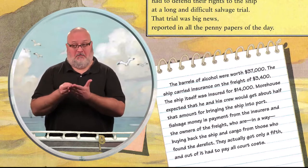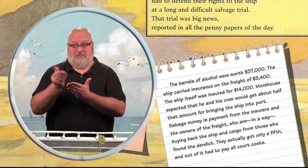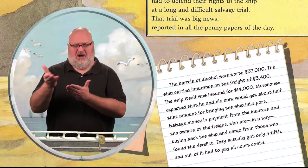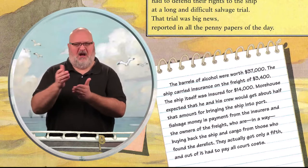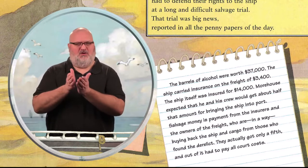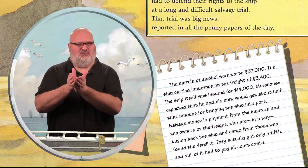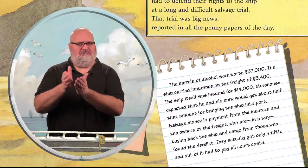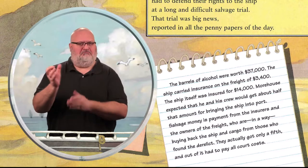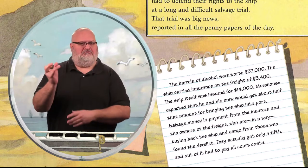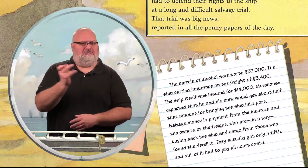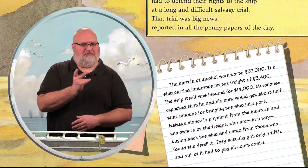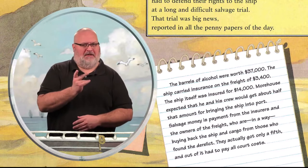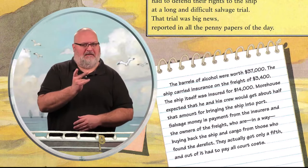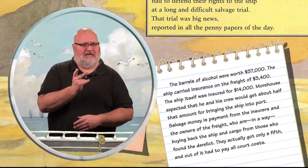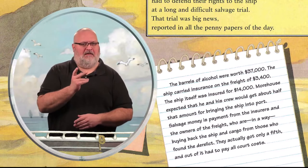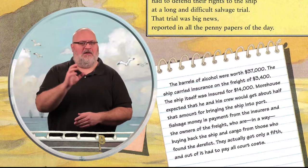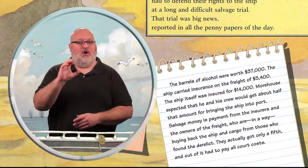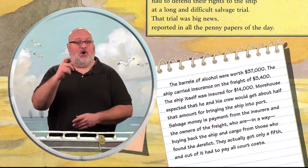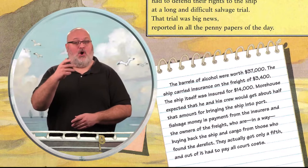who found the derelict.